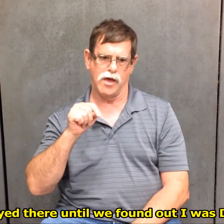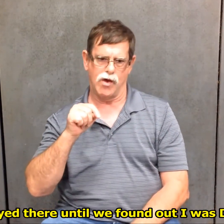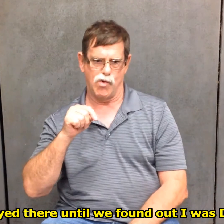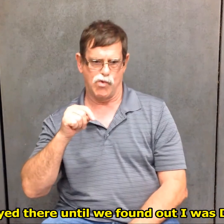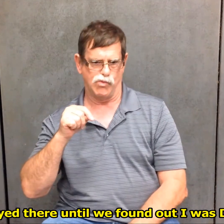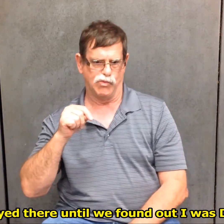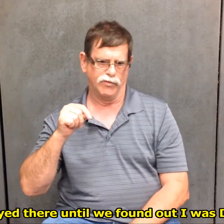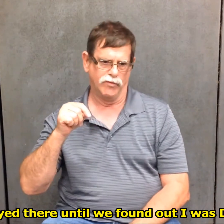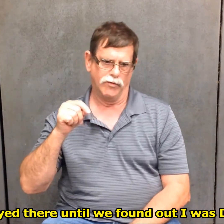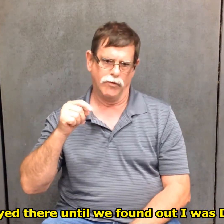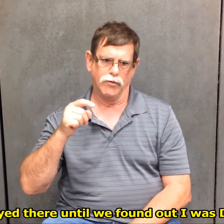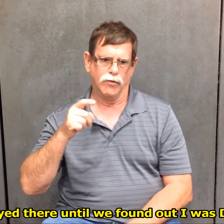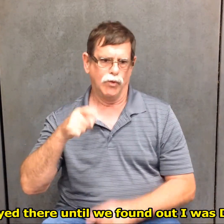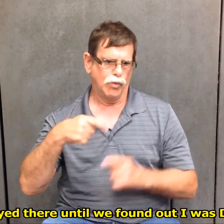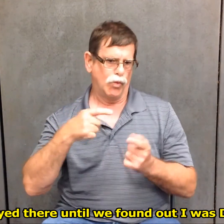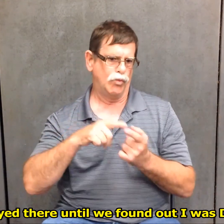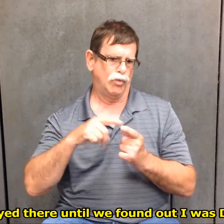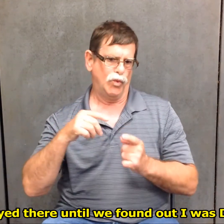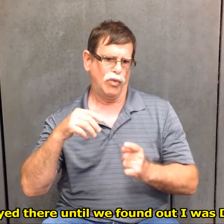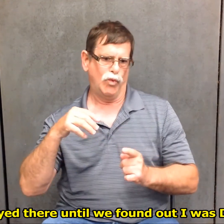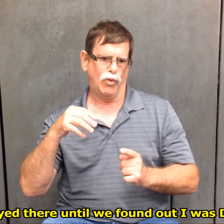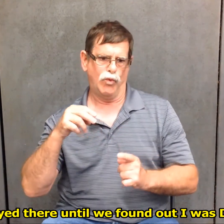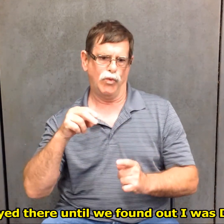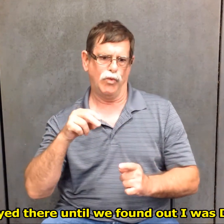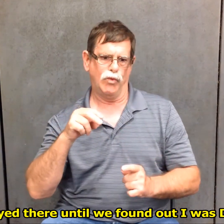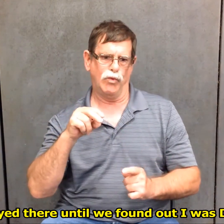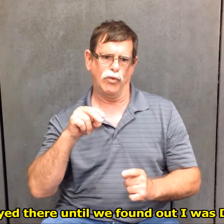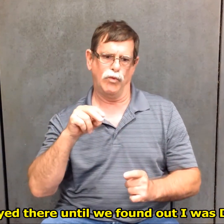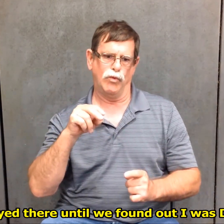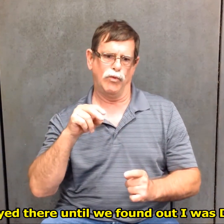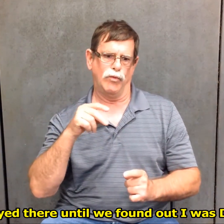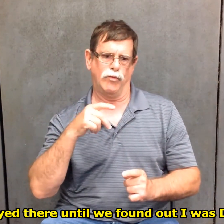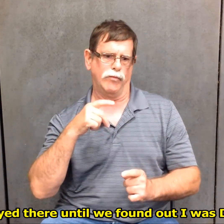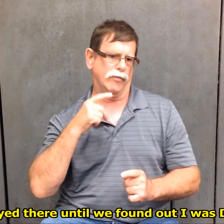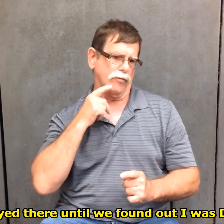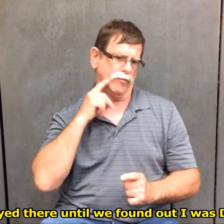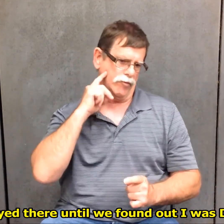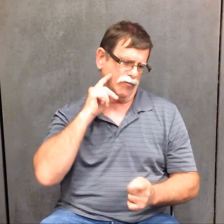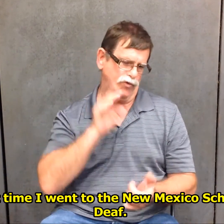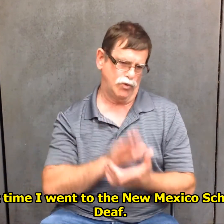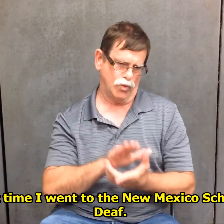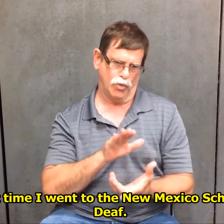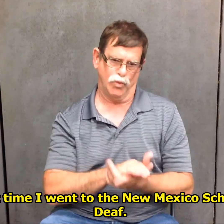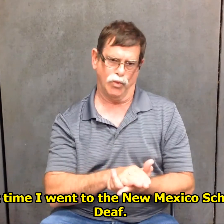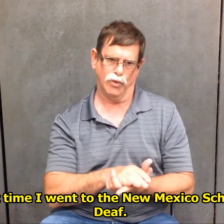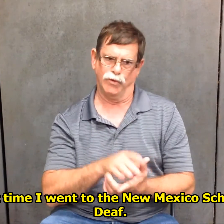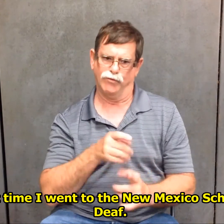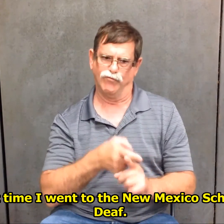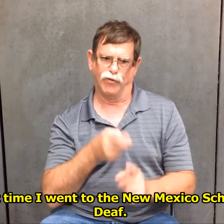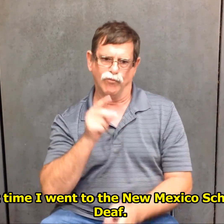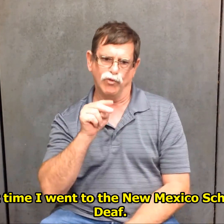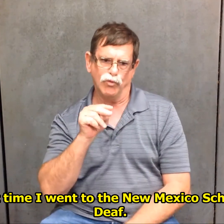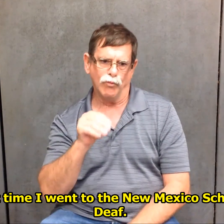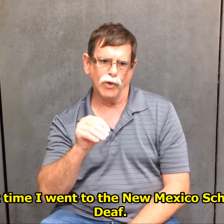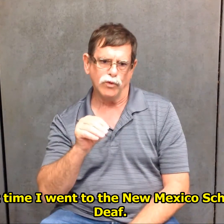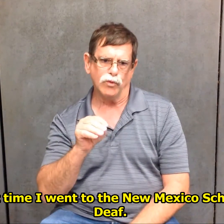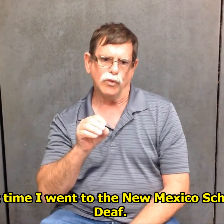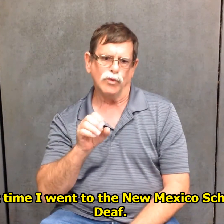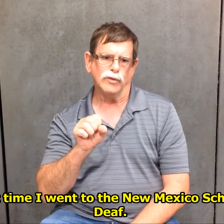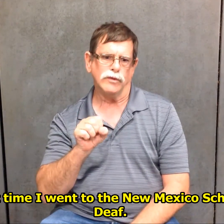I stayed there until we found out that I was deaf. And at that time, I went to the New Mexico School